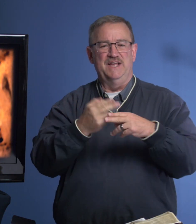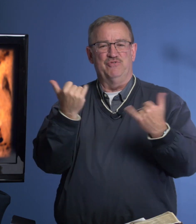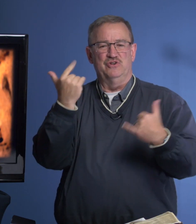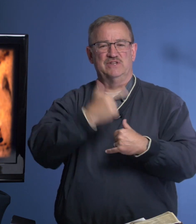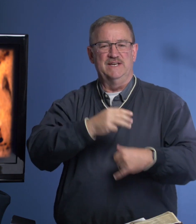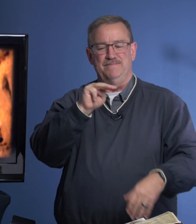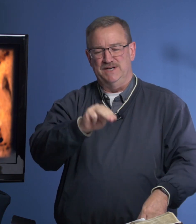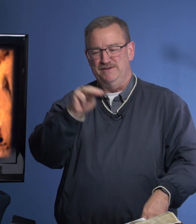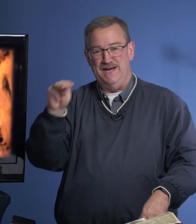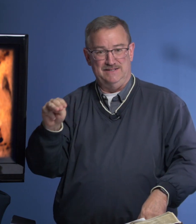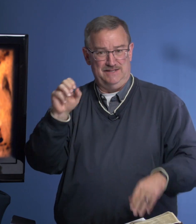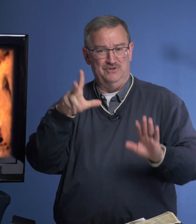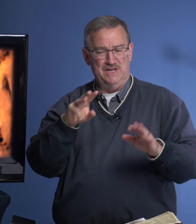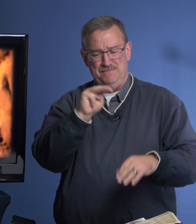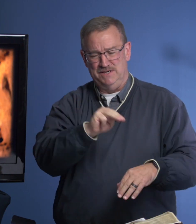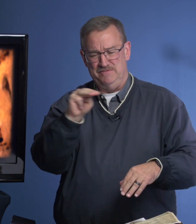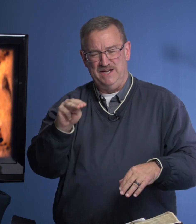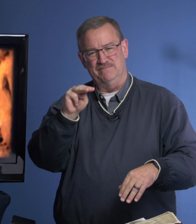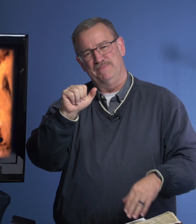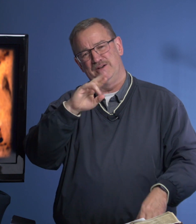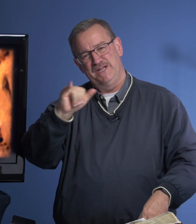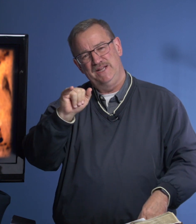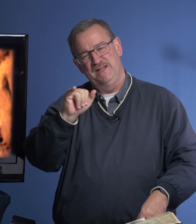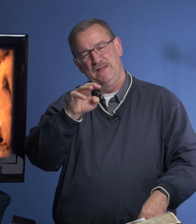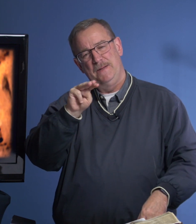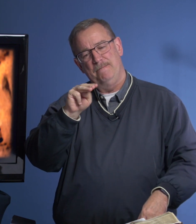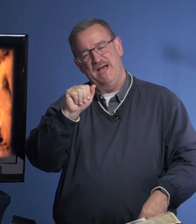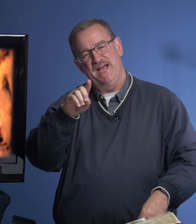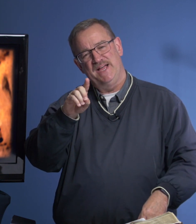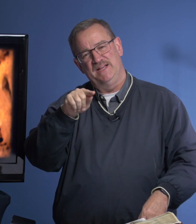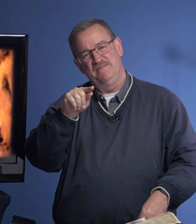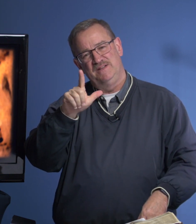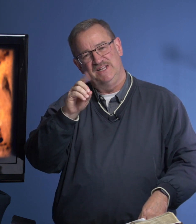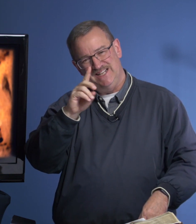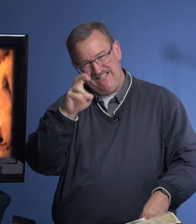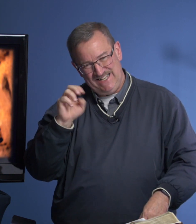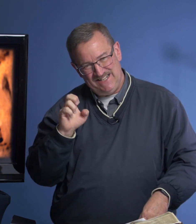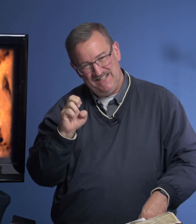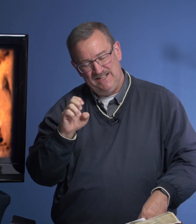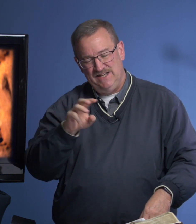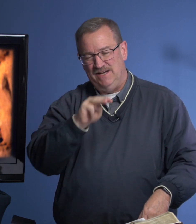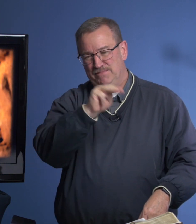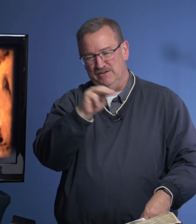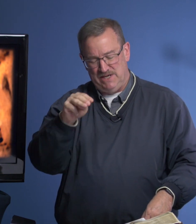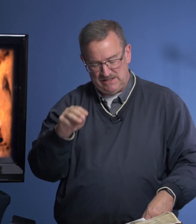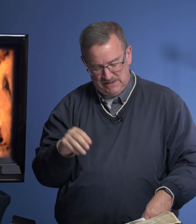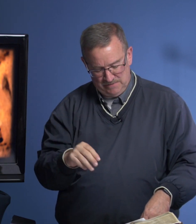a name for her today, Mary Magdalene, okay? Mary Magdalene. Mary Magdalene.